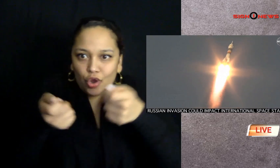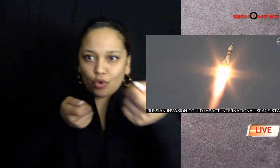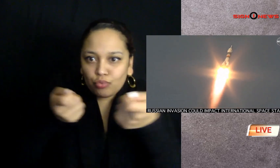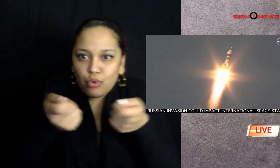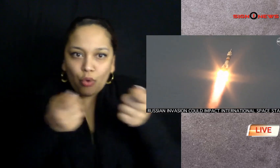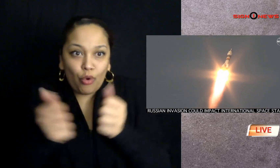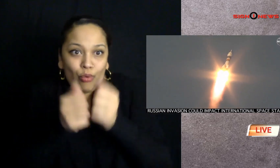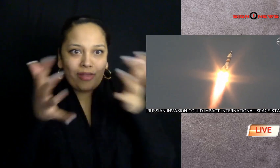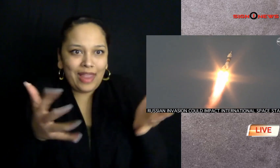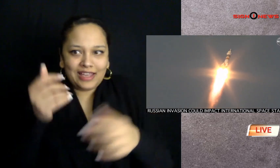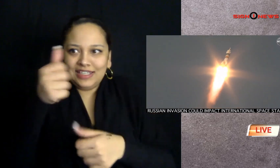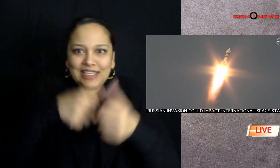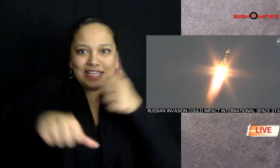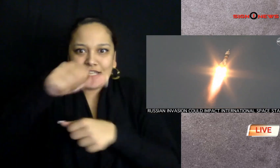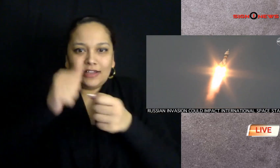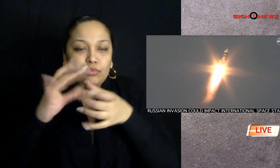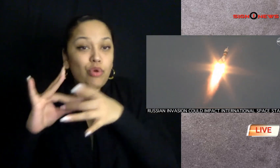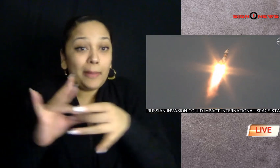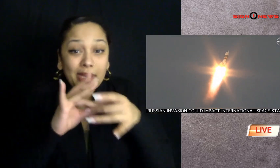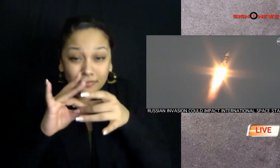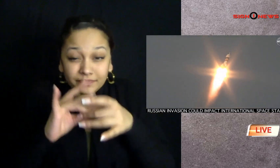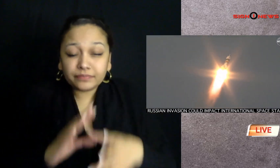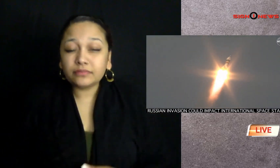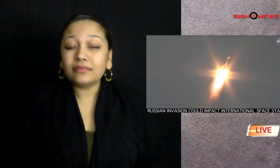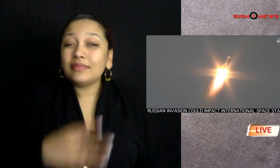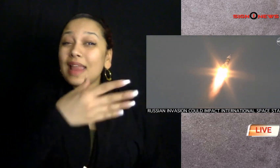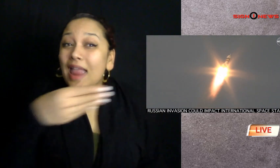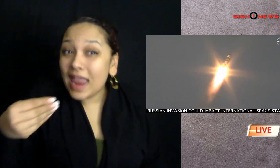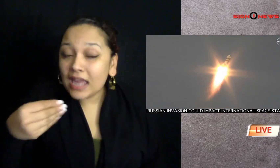electricity and neither side can function without the other's cooperation